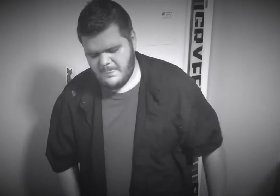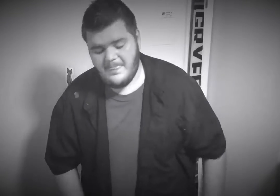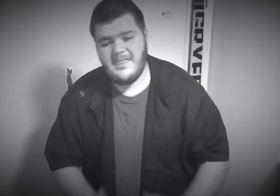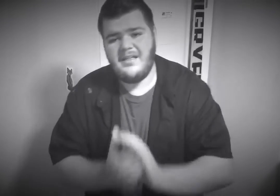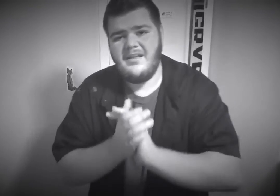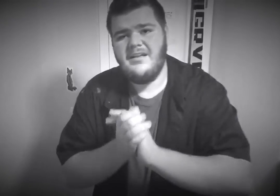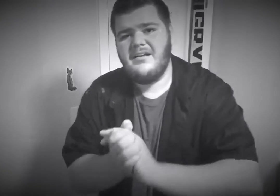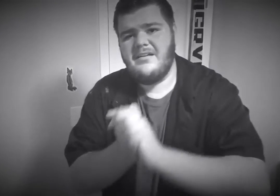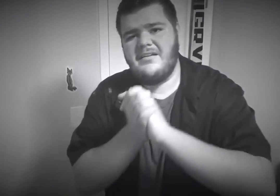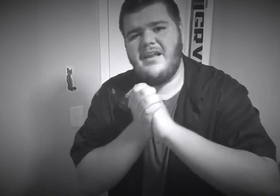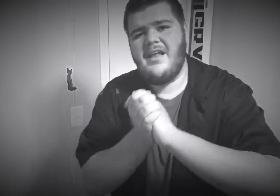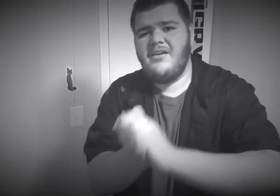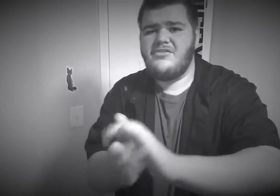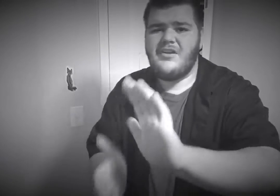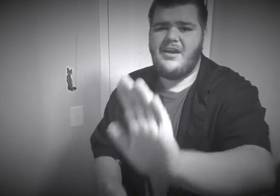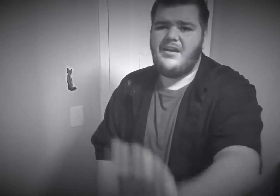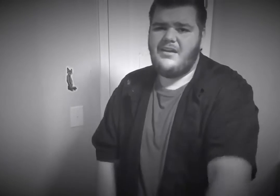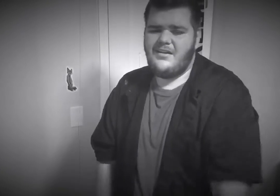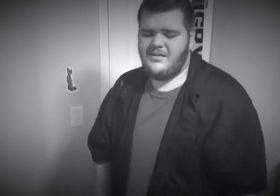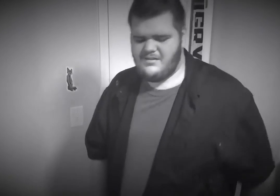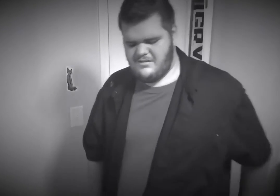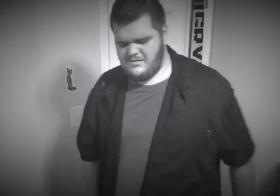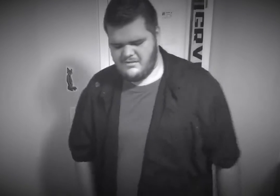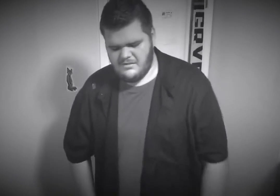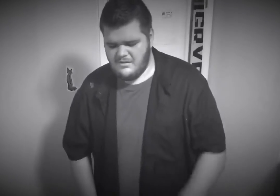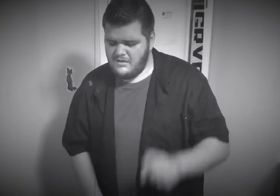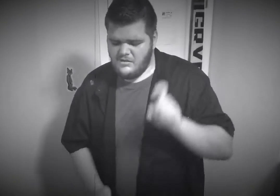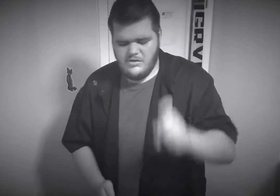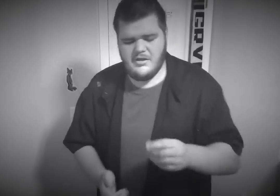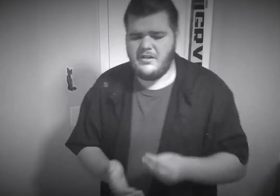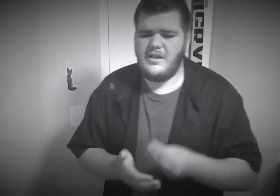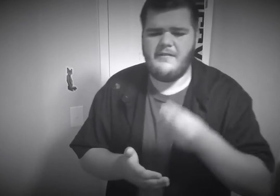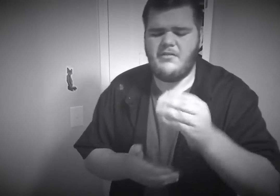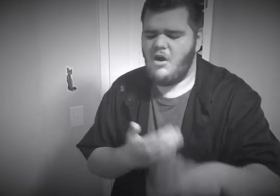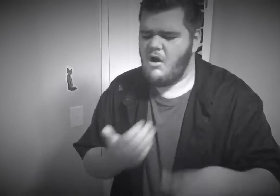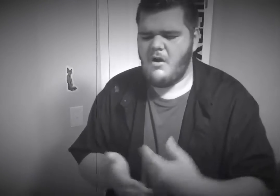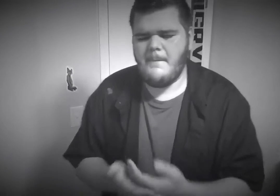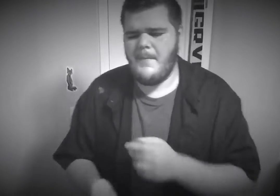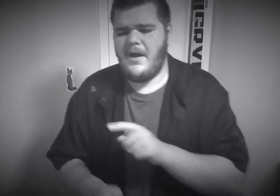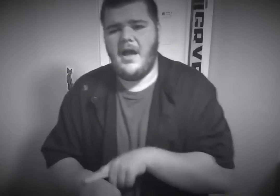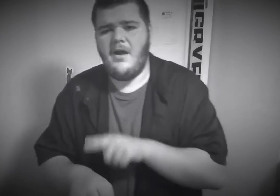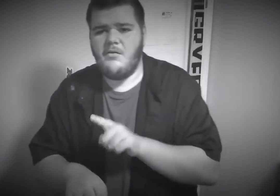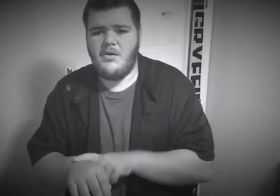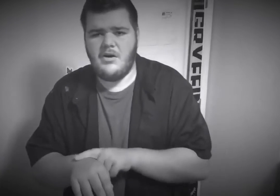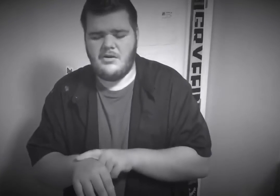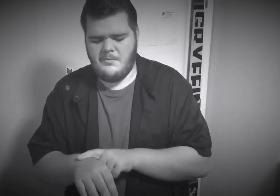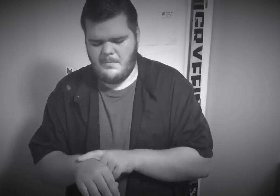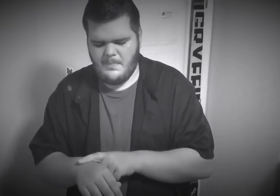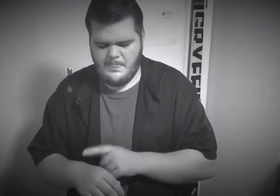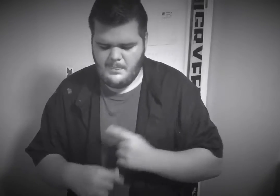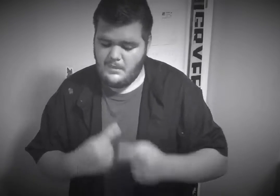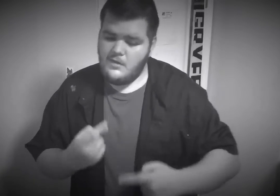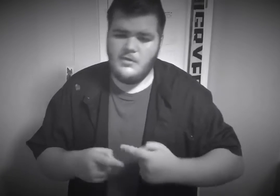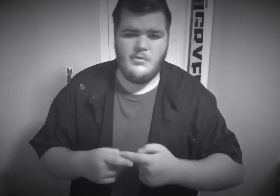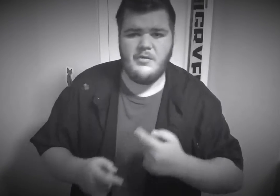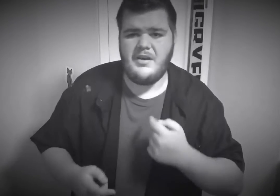And held your hand Should've gave you all my hours When I